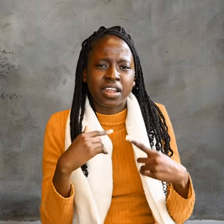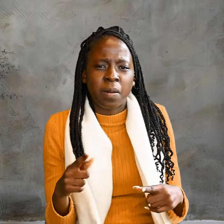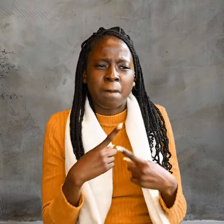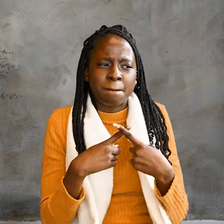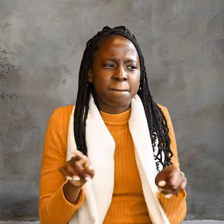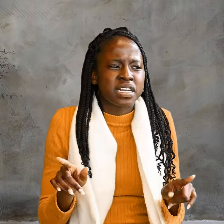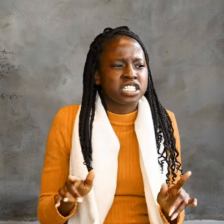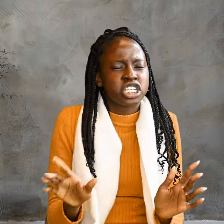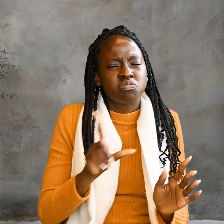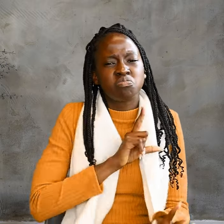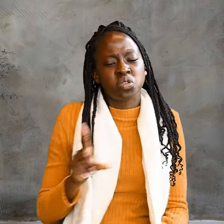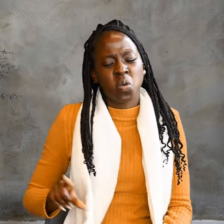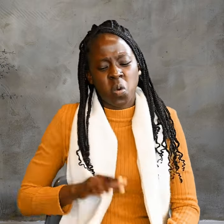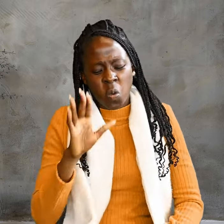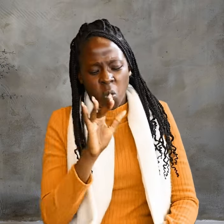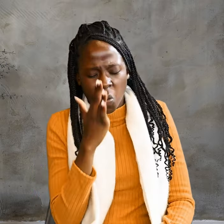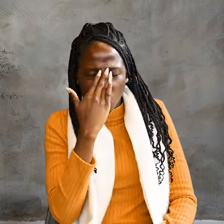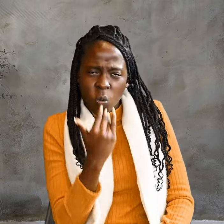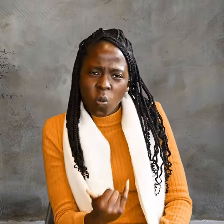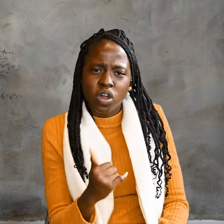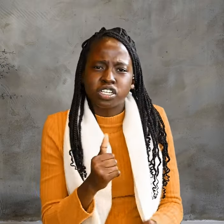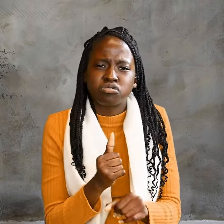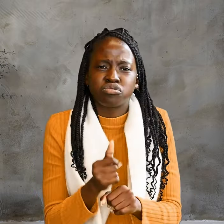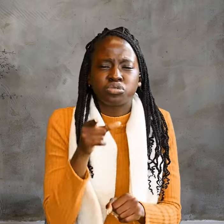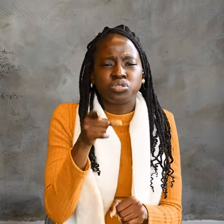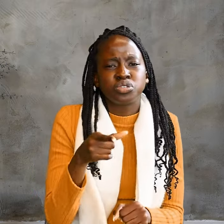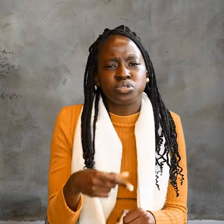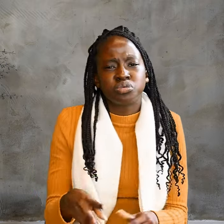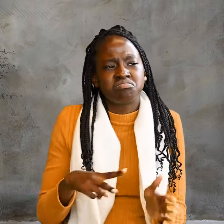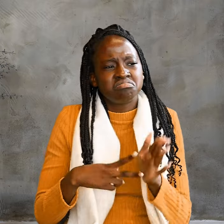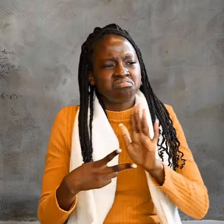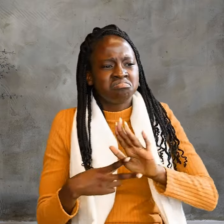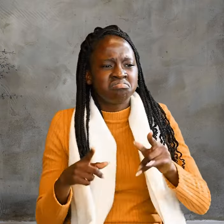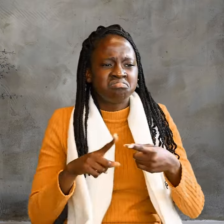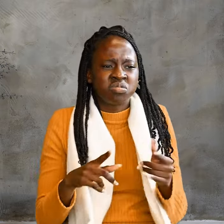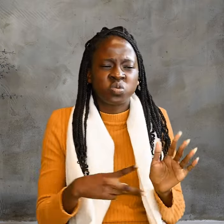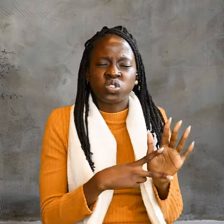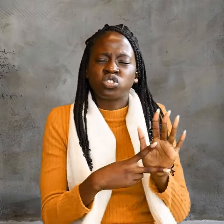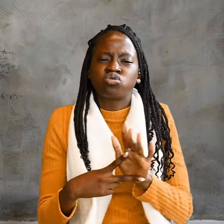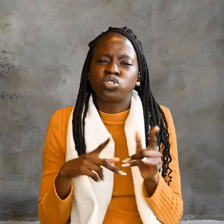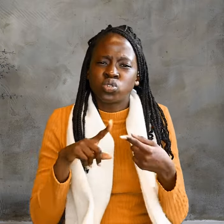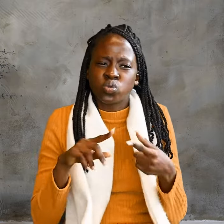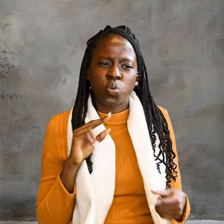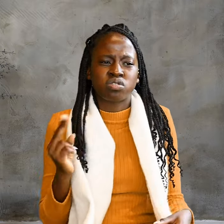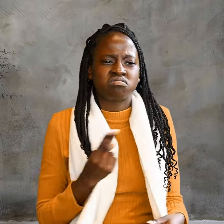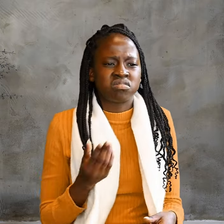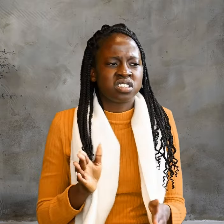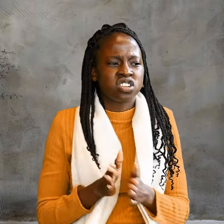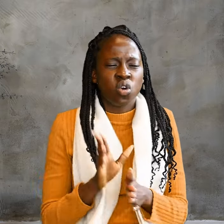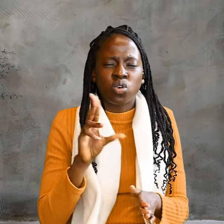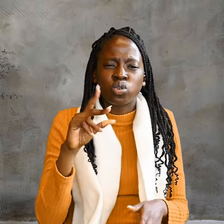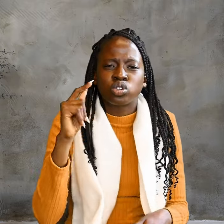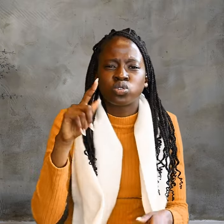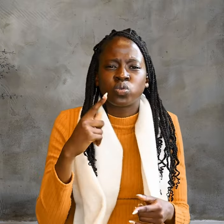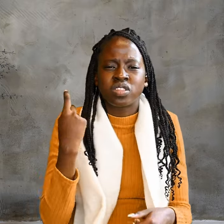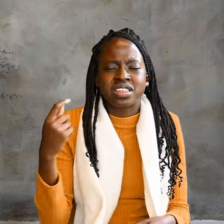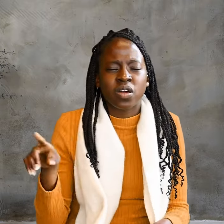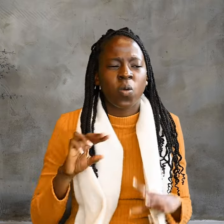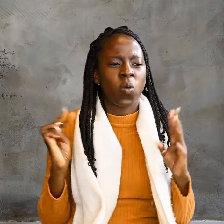to us and not to the world? Jesus replied, Anyone who loves